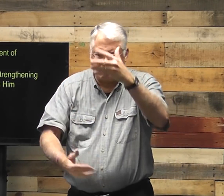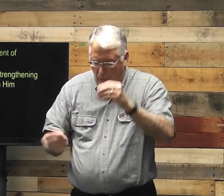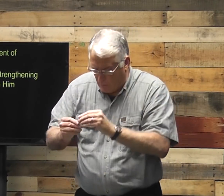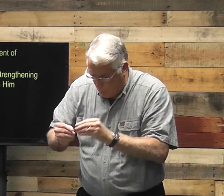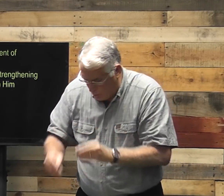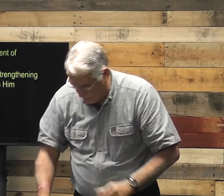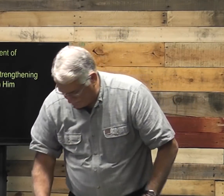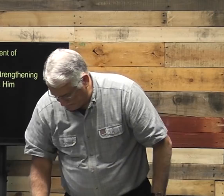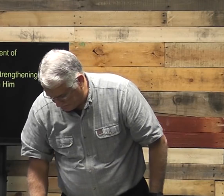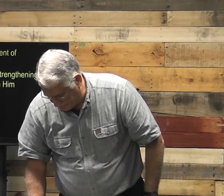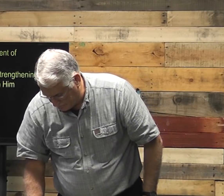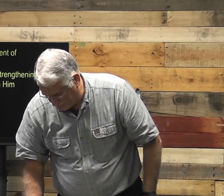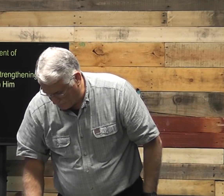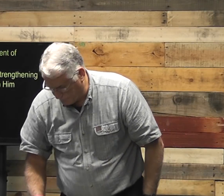so many in the book of Psalms.